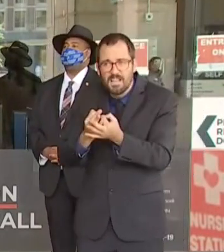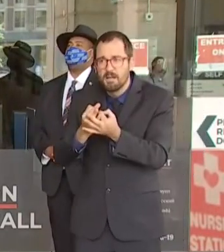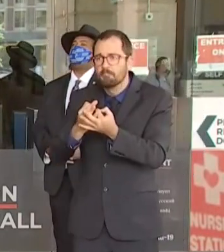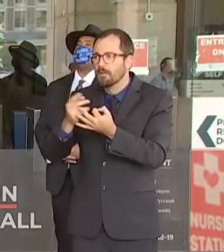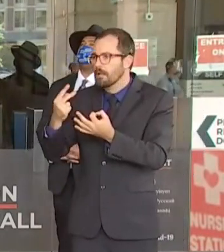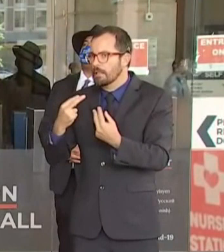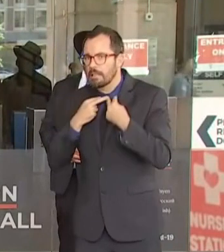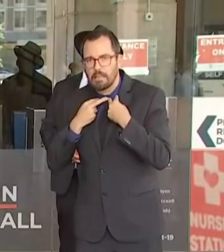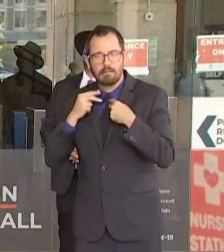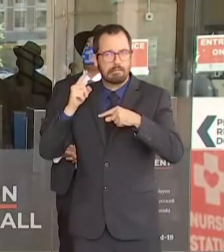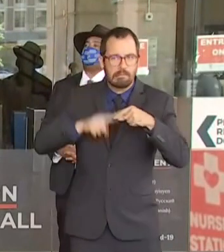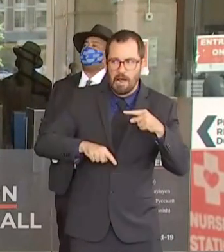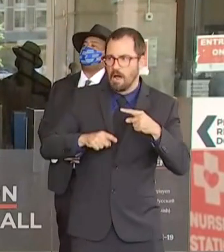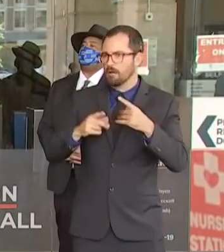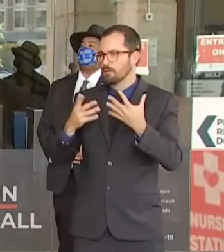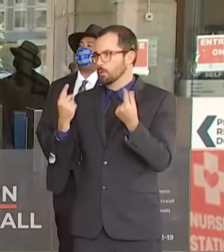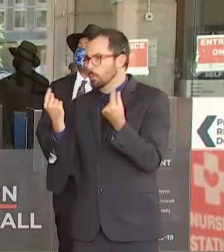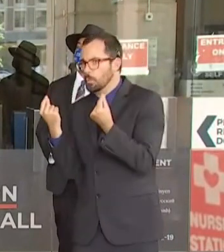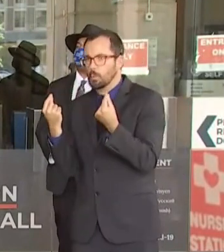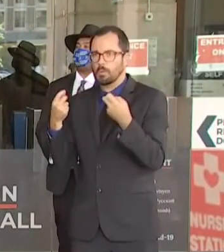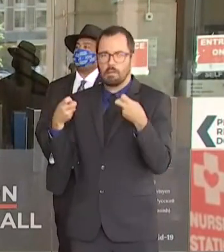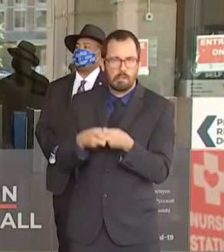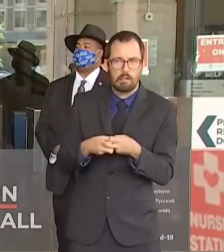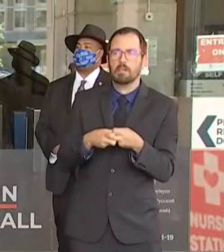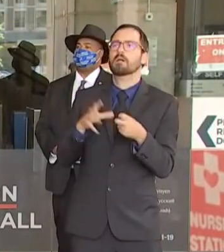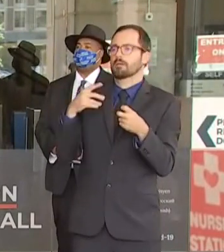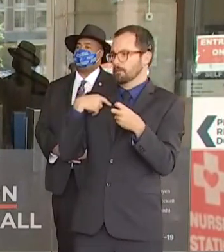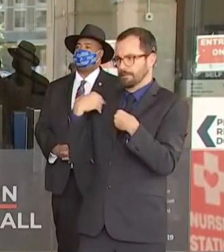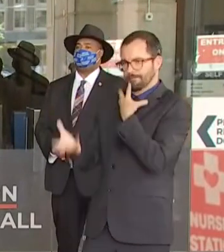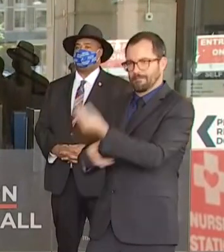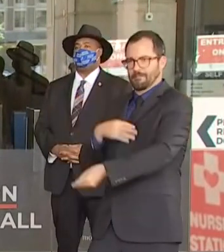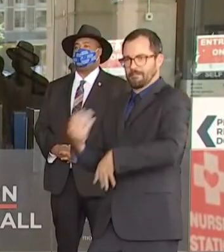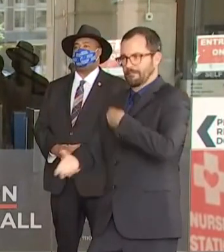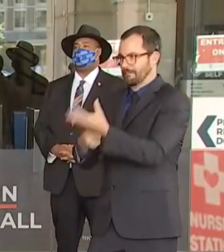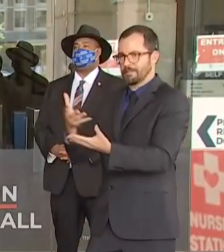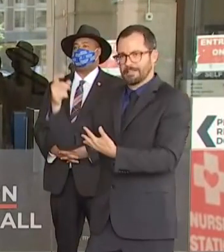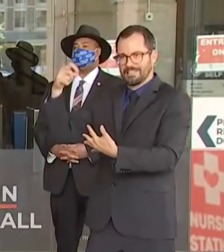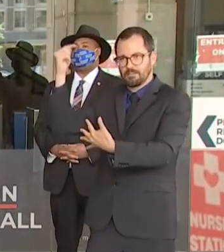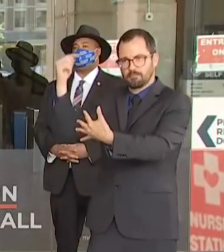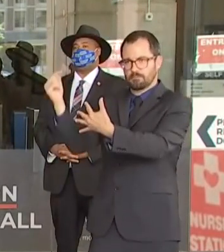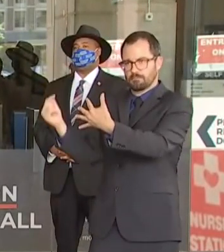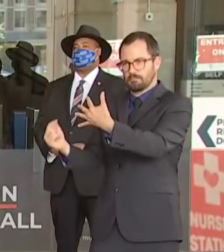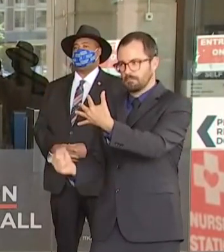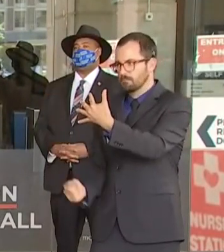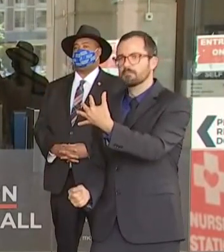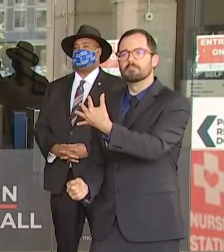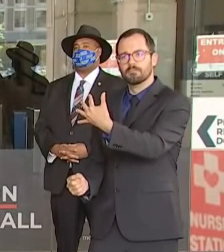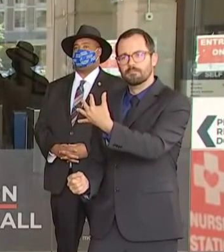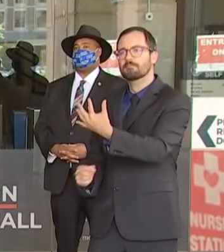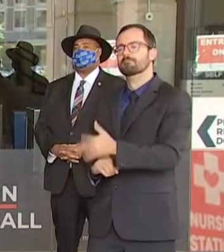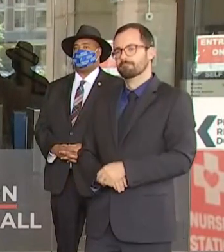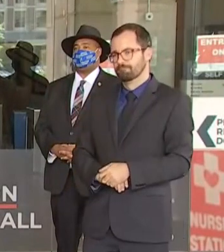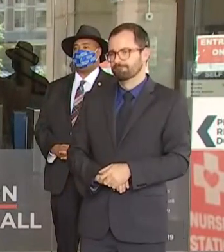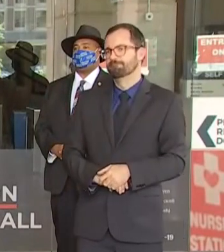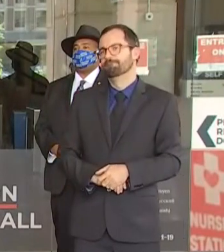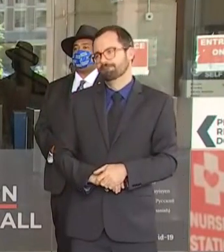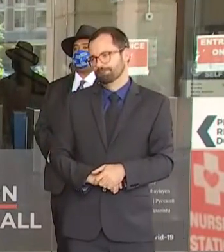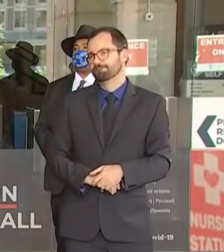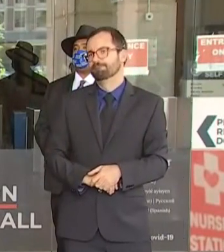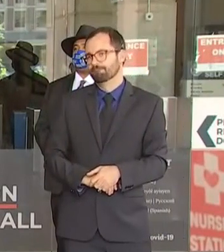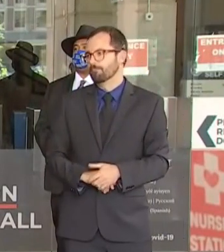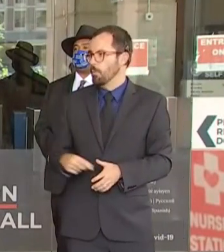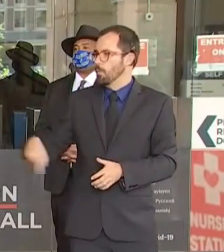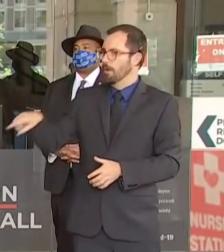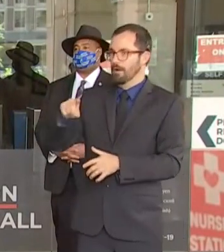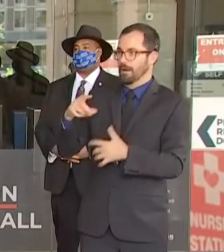not only testing but the supports they need to access treatment and stay healthy. The best way to do this work is